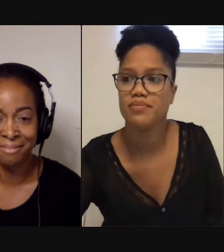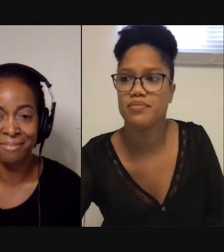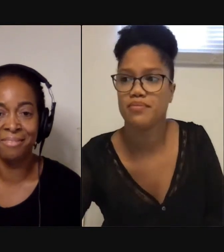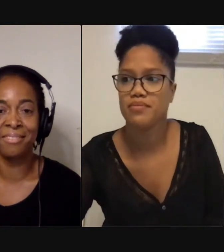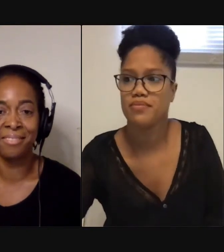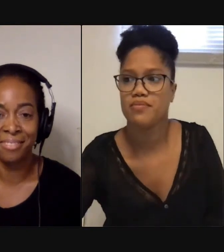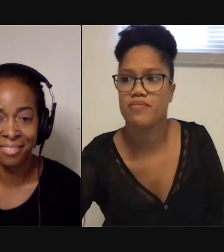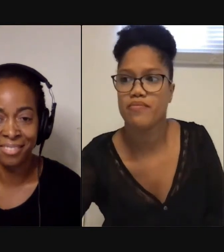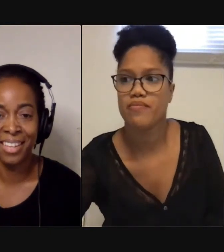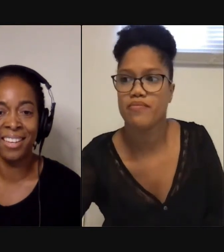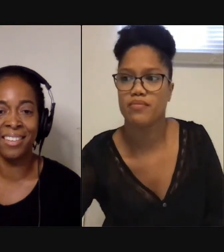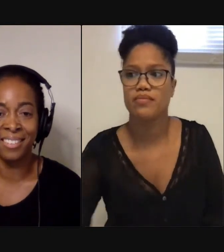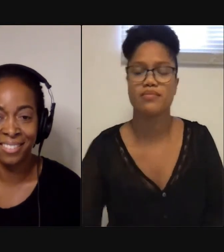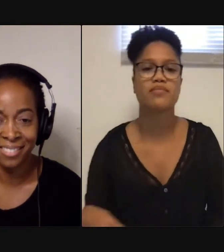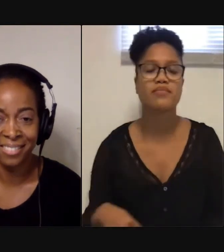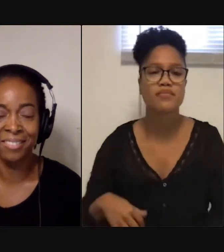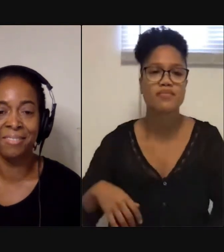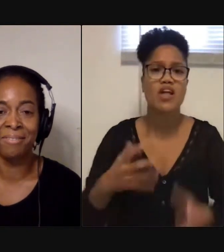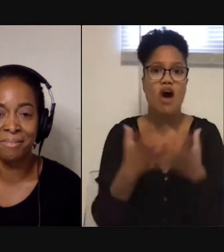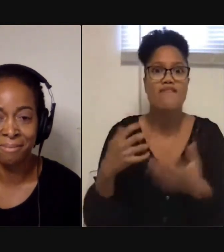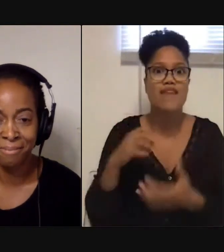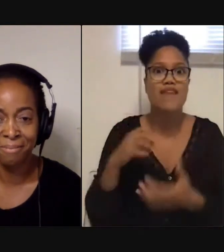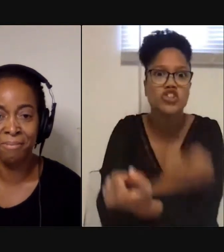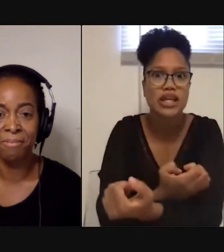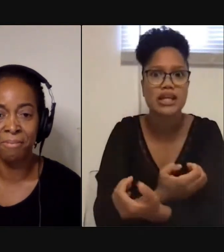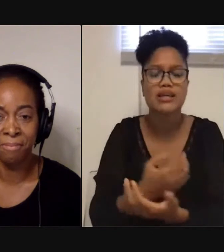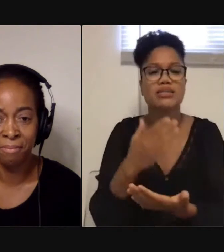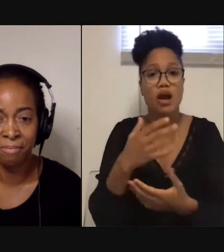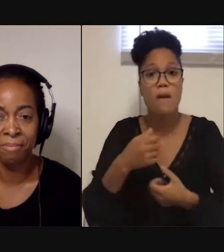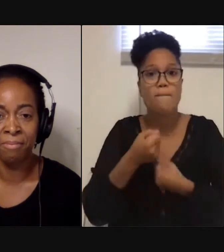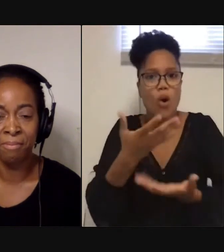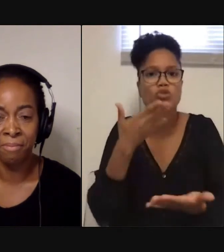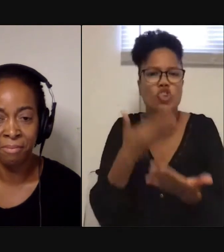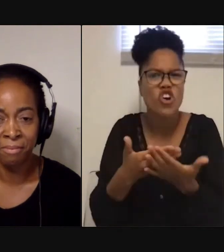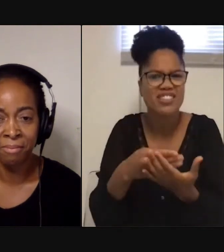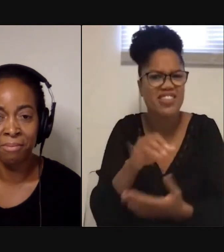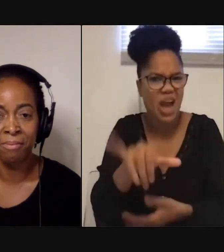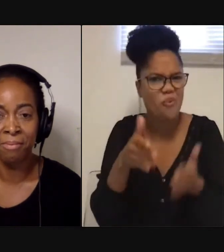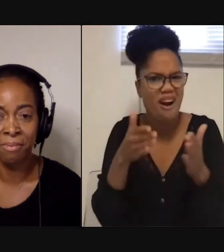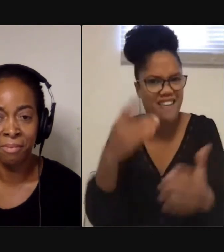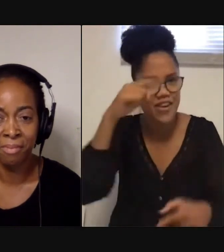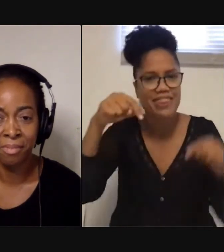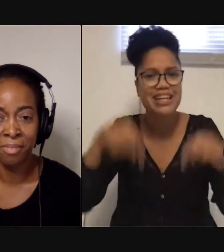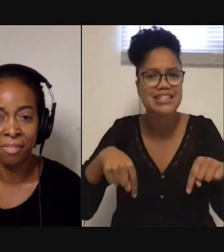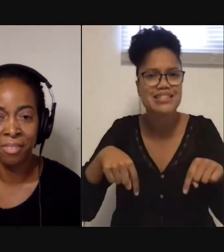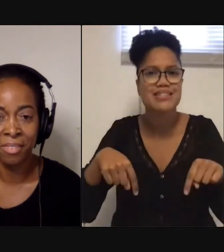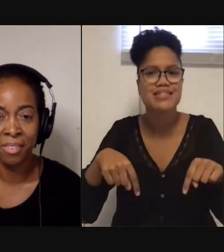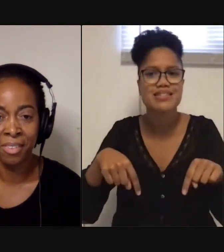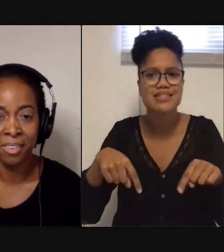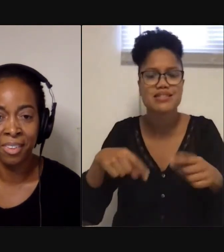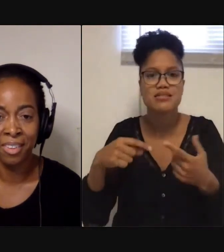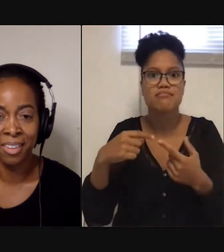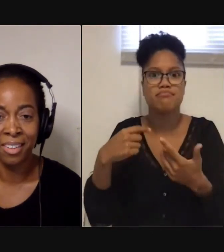vibration carries a lot, carries a lot of energy and poems are good in that way. You know what I mean? Like for this, what past 20